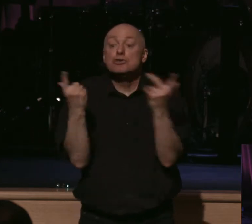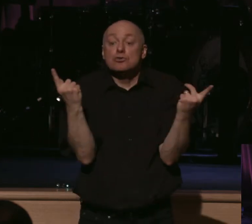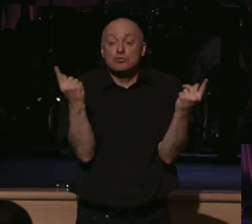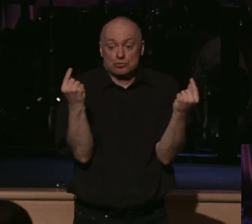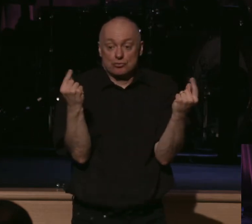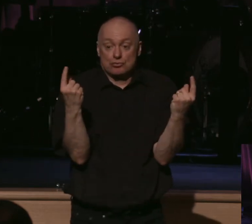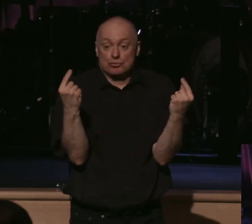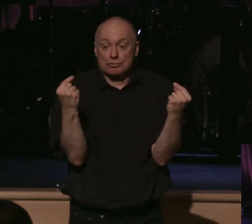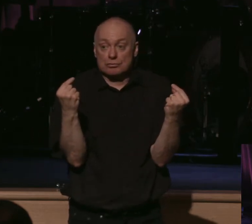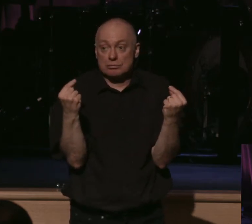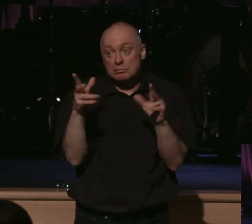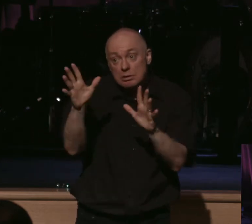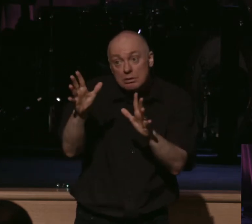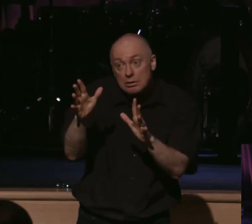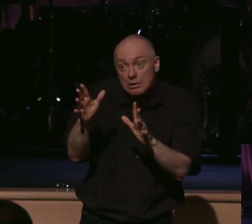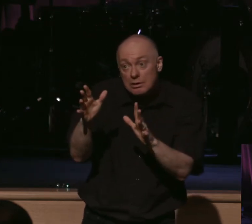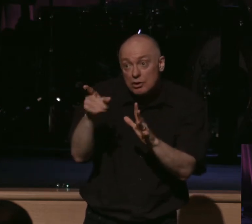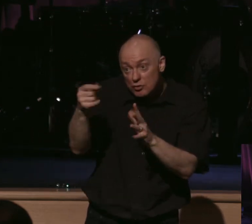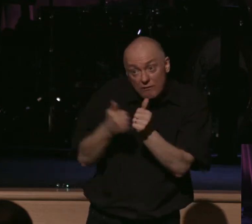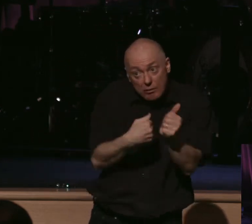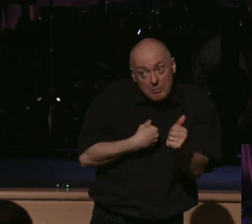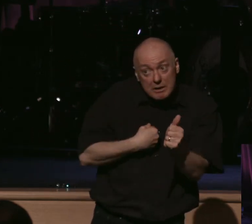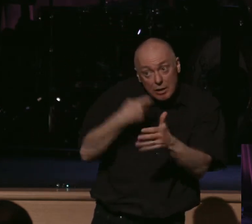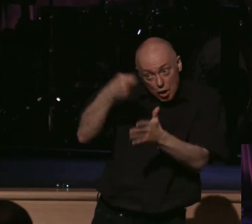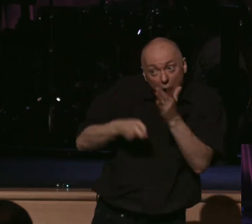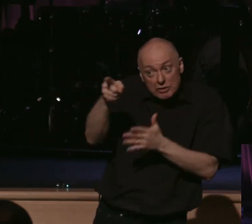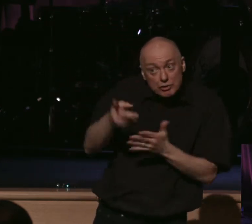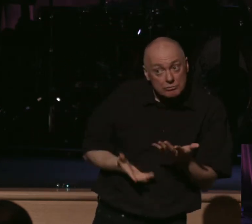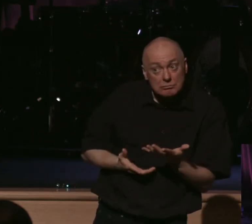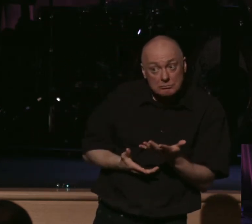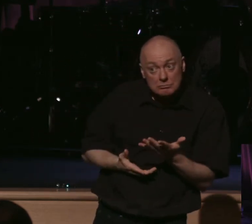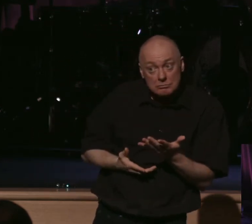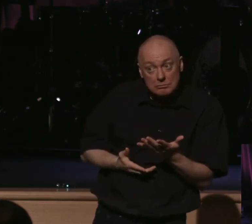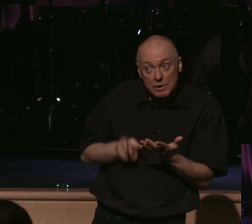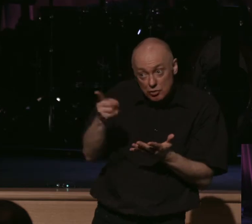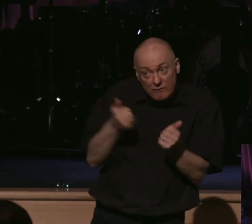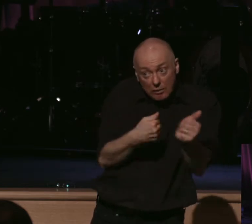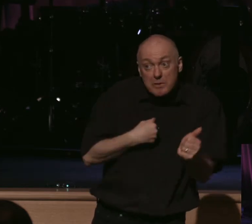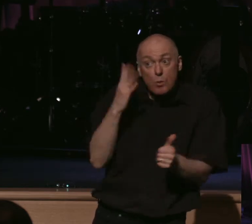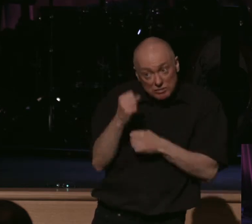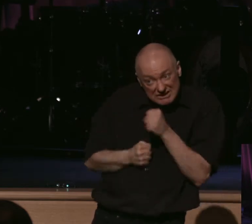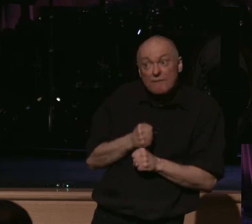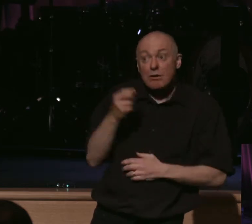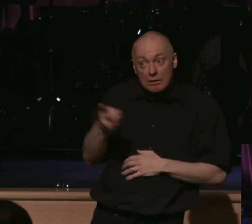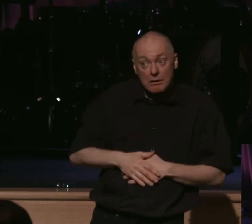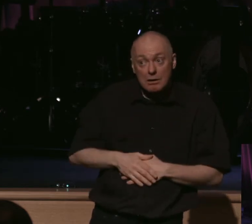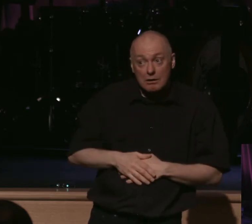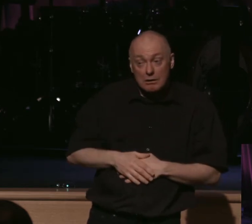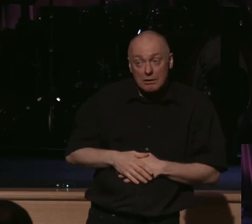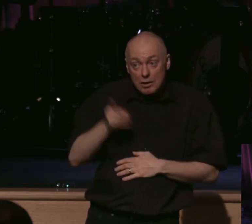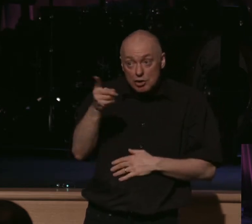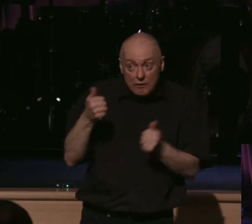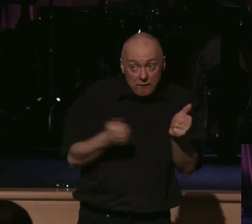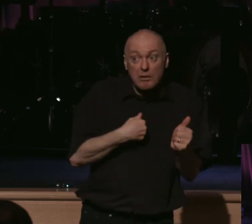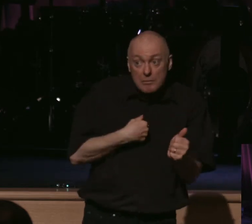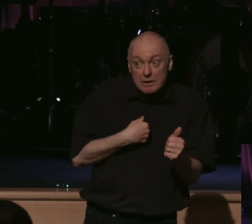brings a message of cost. He brings a message of suffering. He ultimately brings a message of dying to